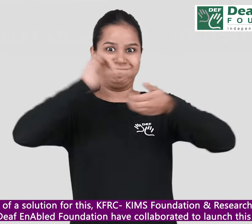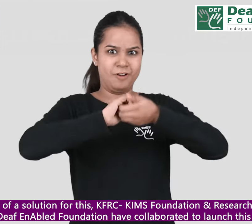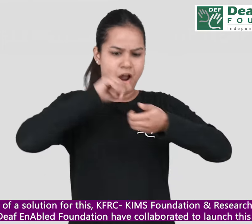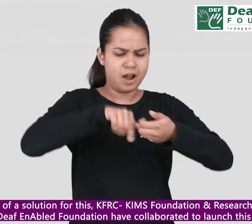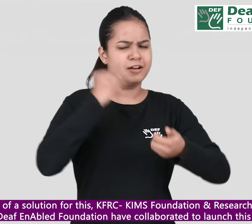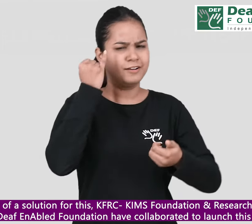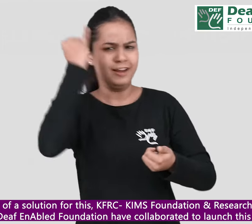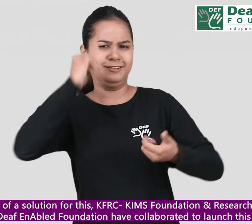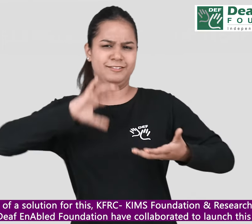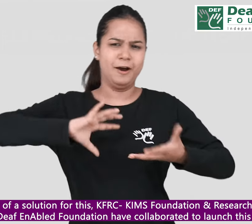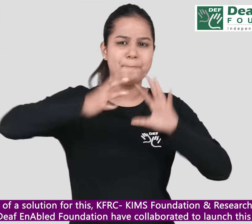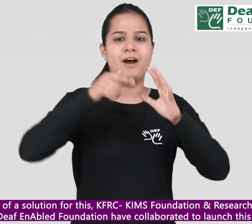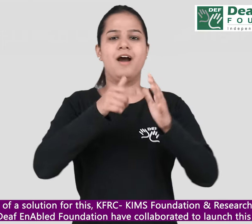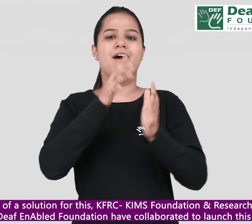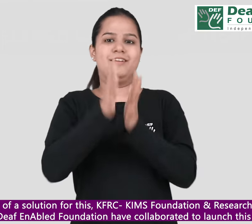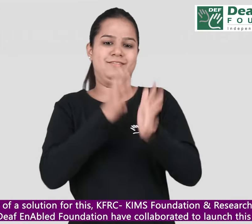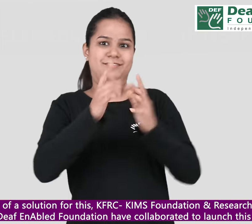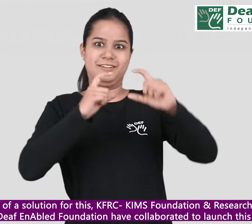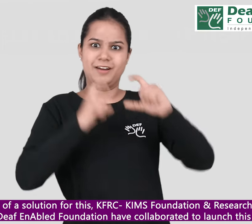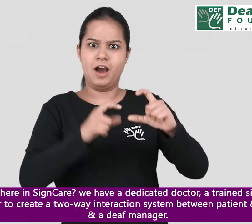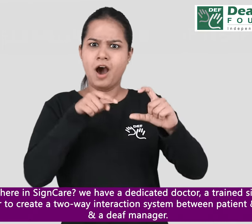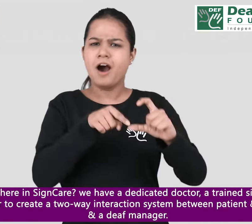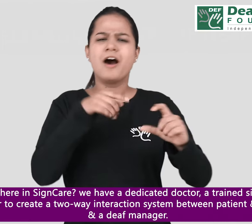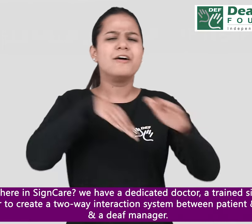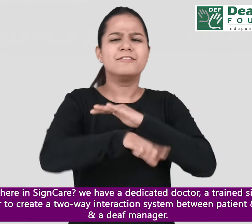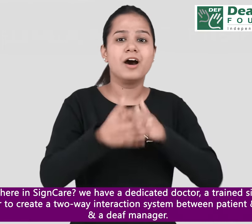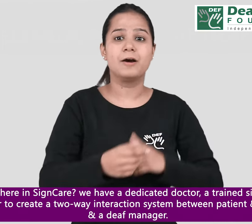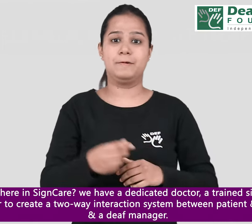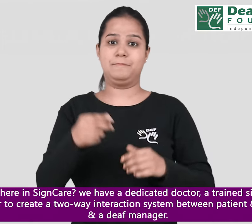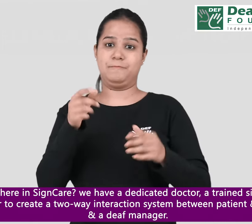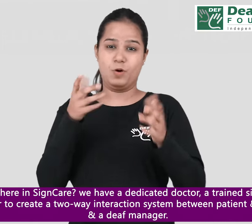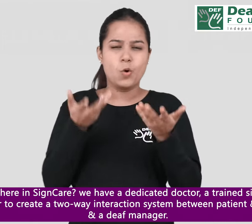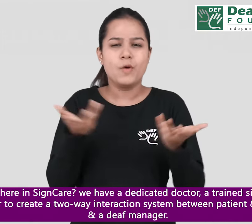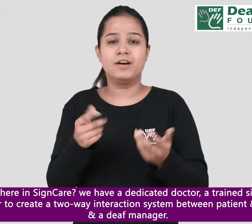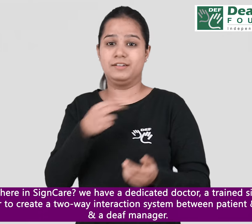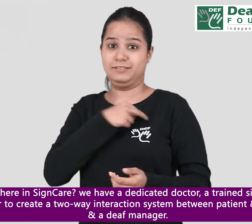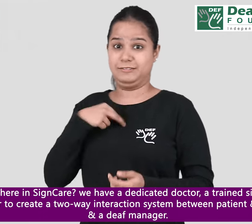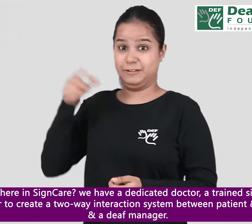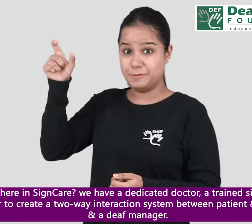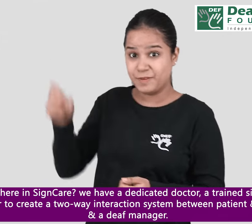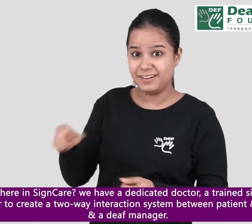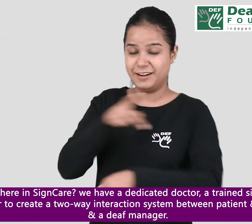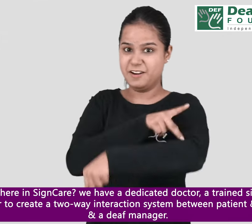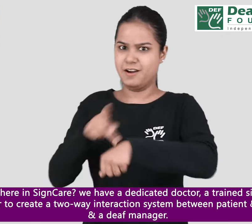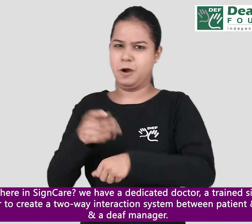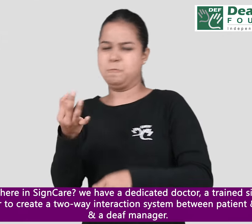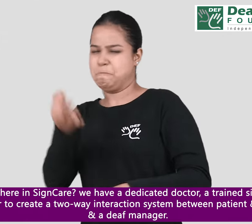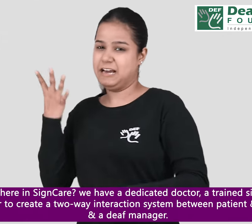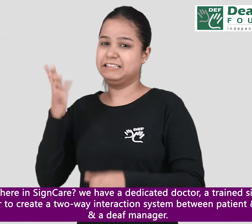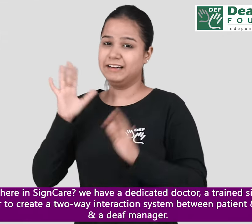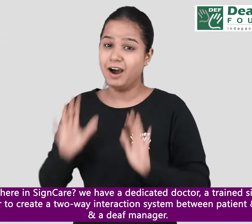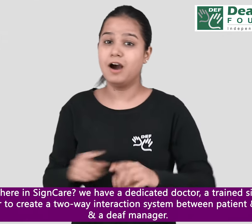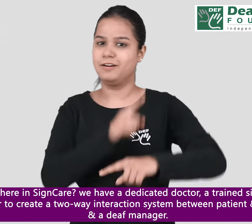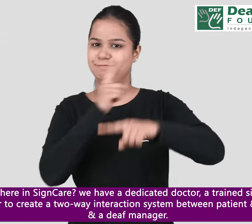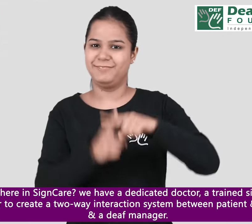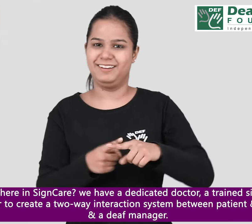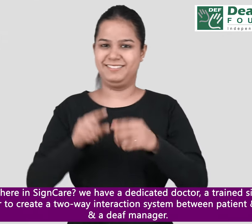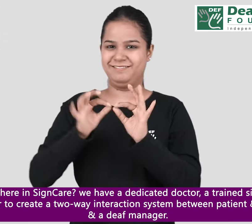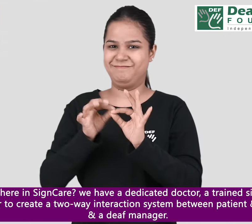to launch this initiative. But what's there in SignCare? We have a dedicated doctor, a trained